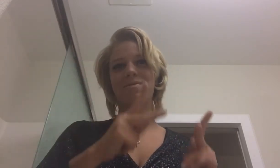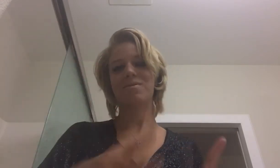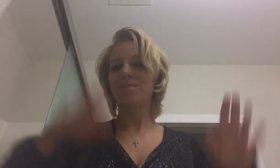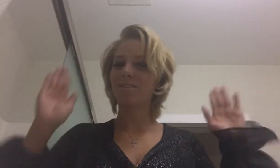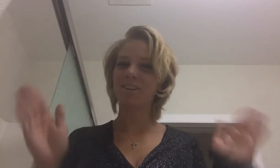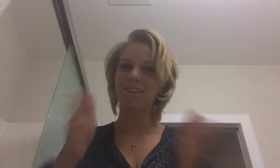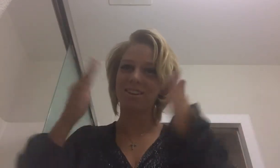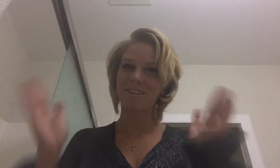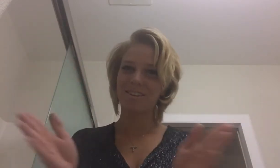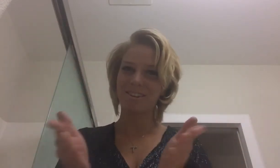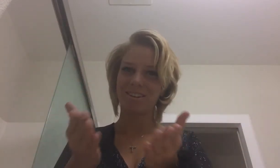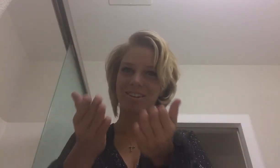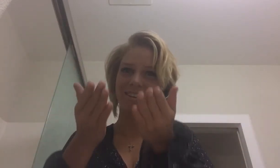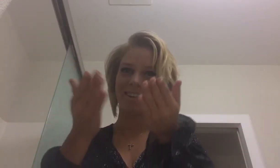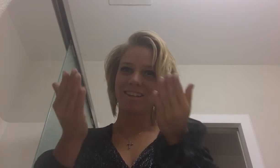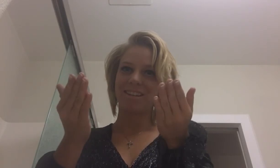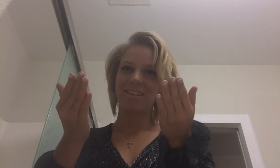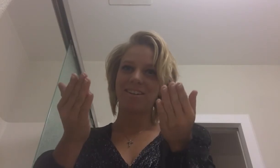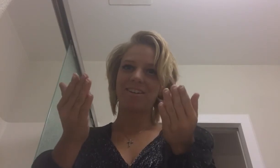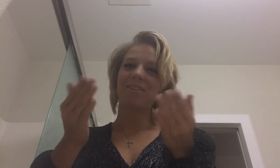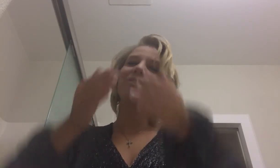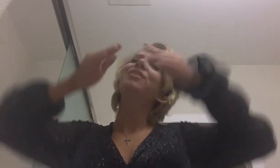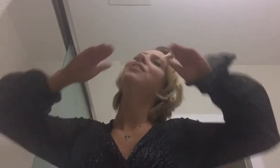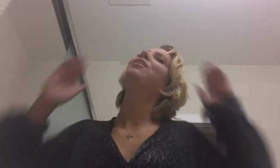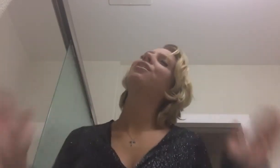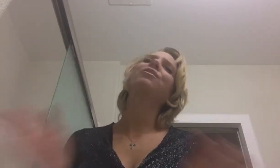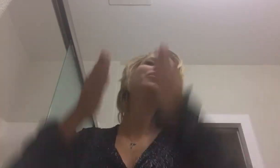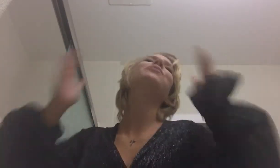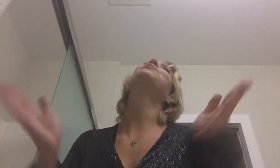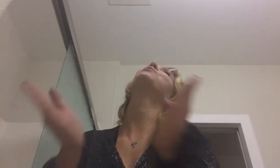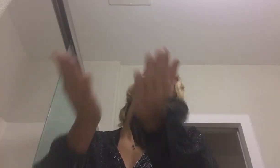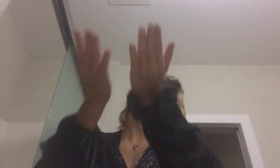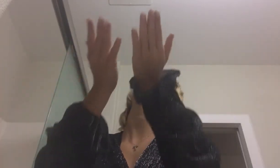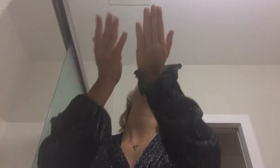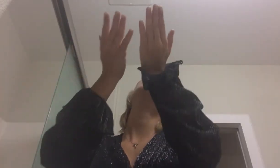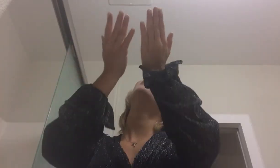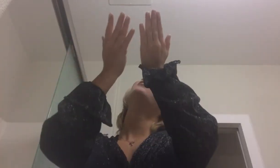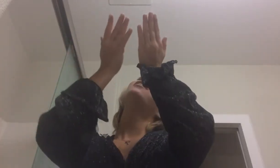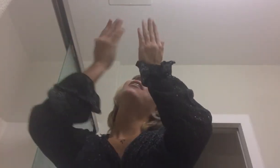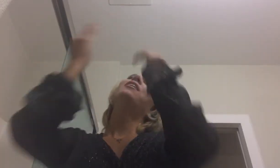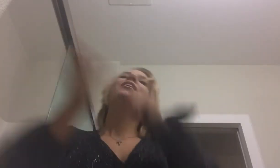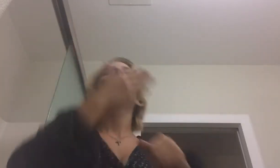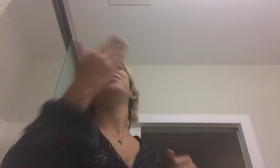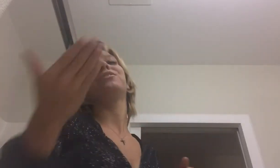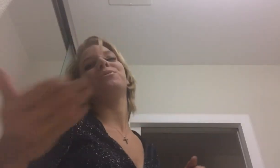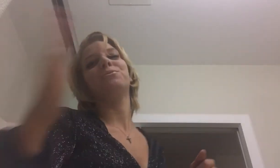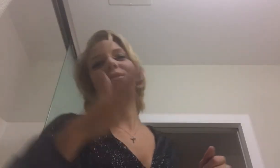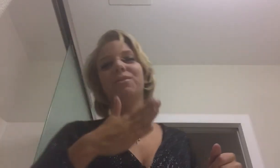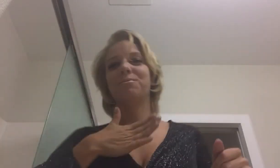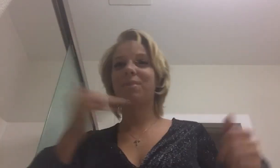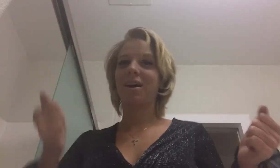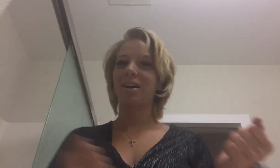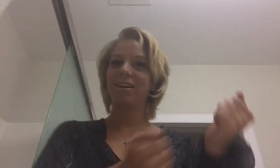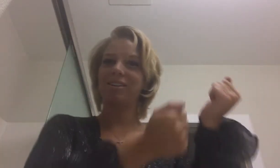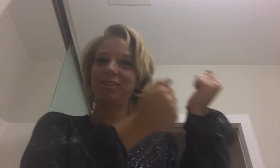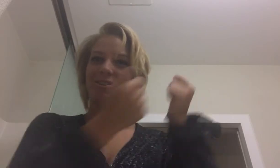one who saw me through, through it all. You were my strength